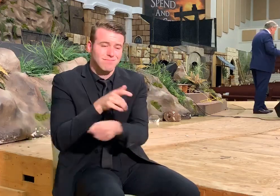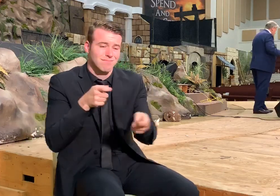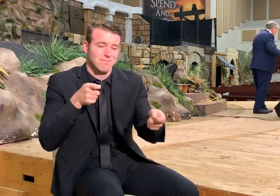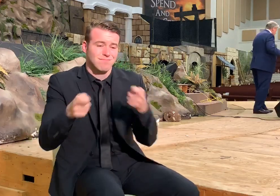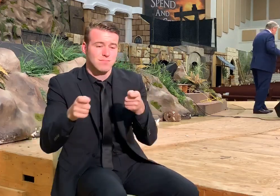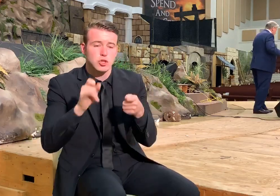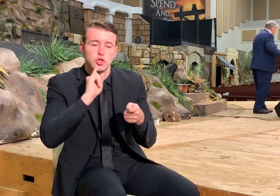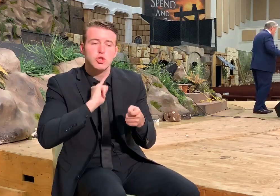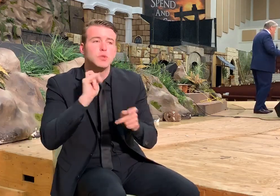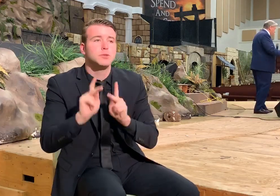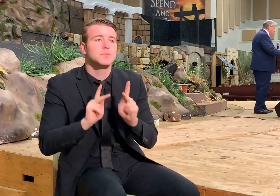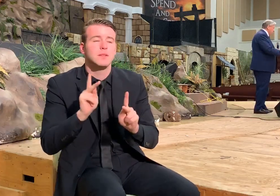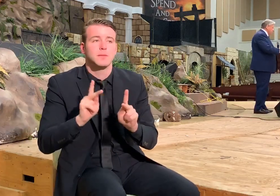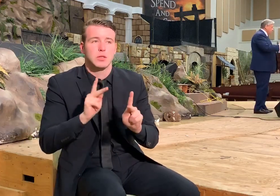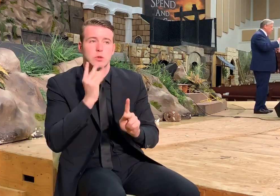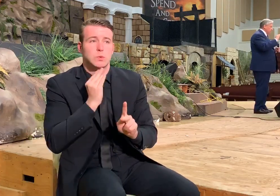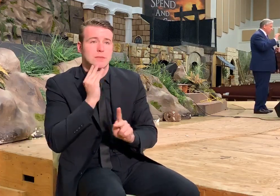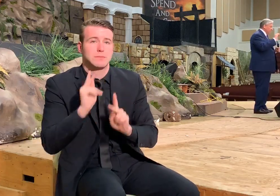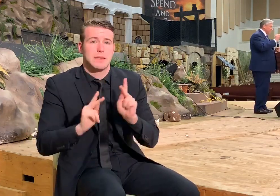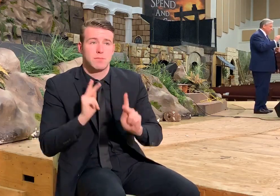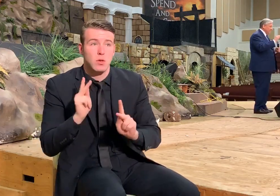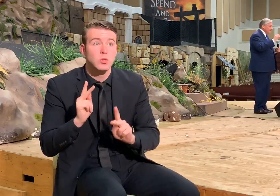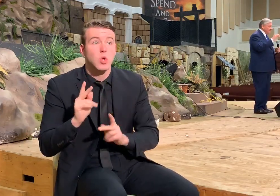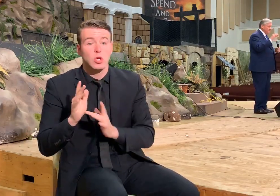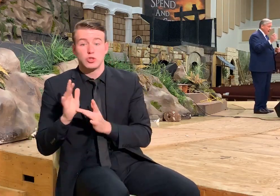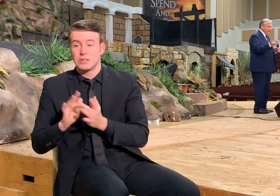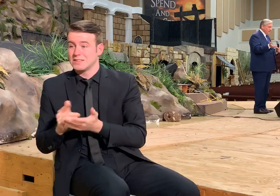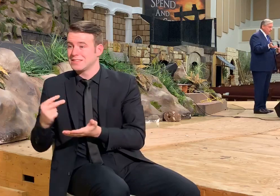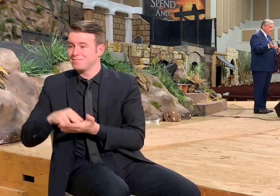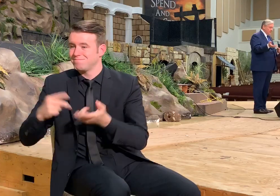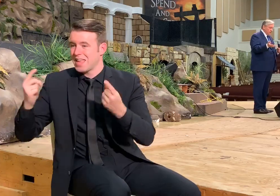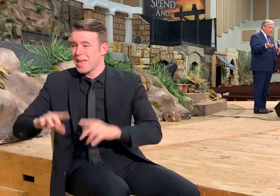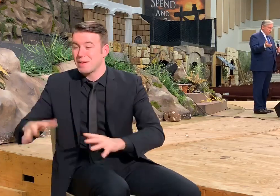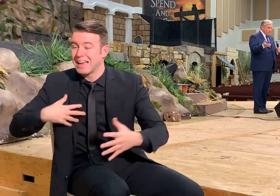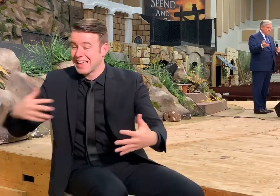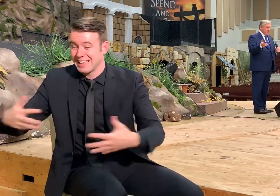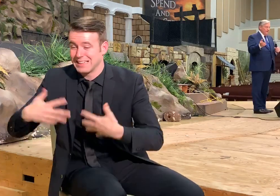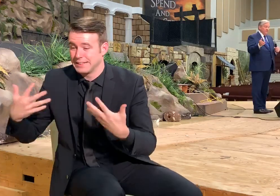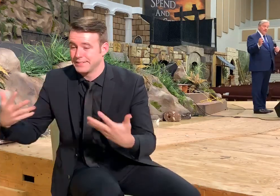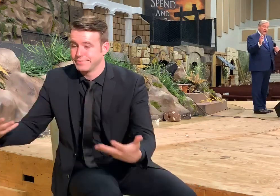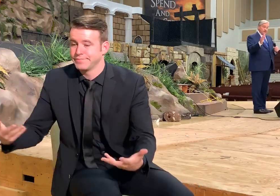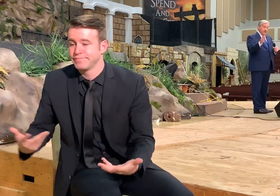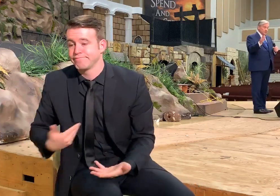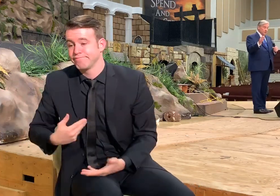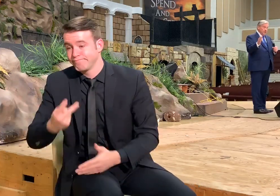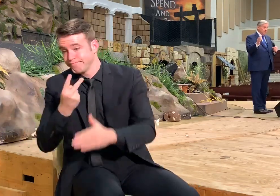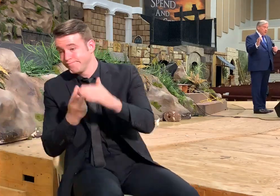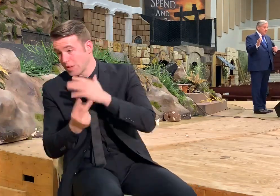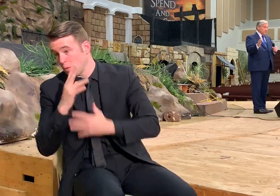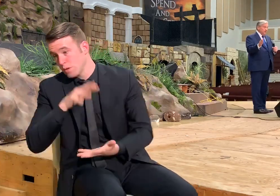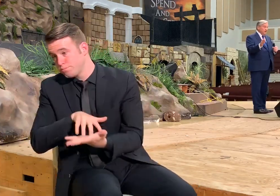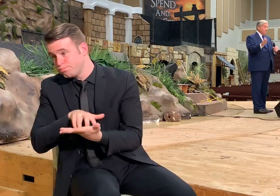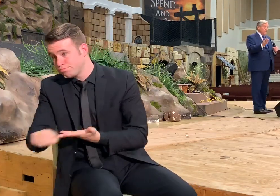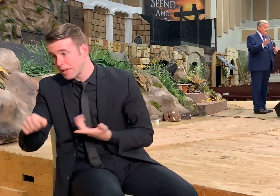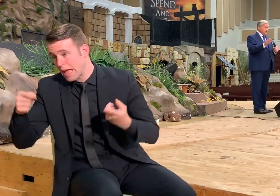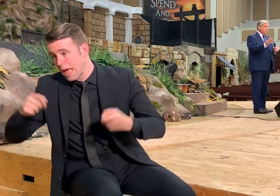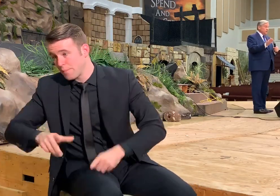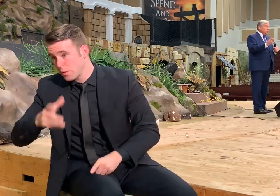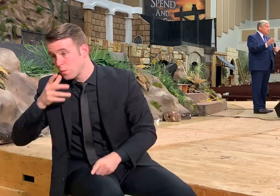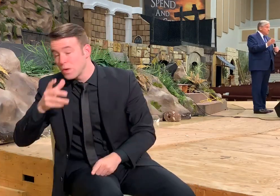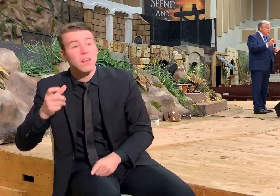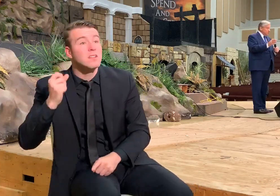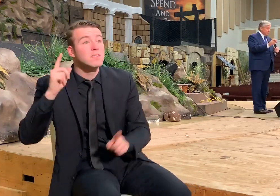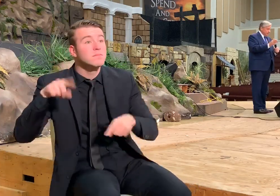Jewish nation. And so Jesus was predicting that desolation. That desolation has remained upon